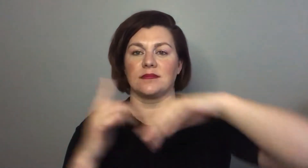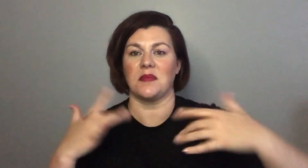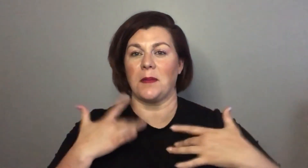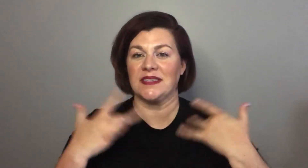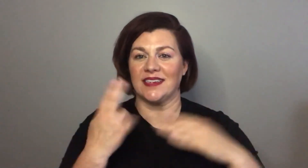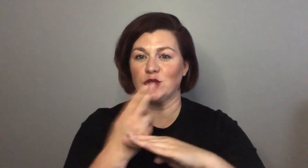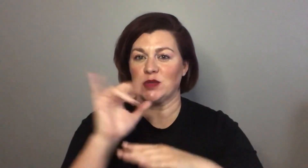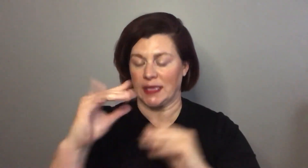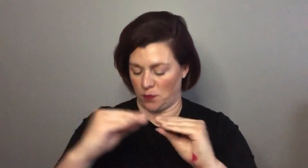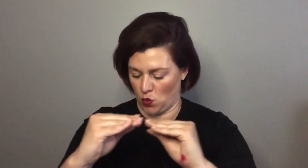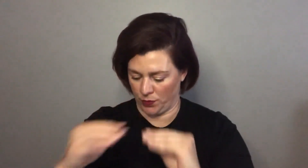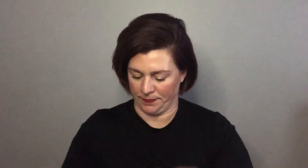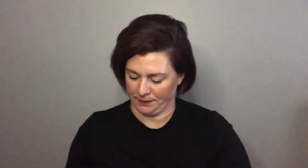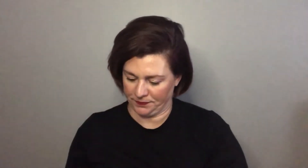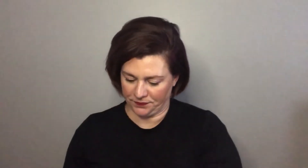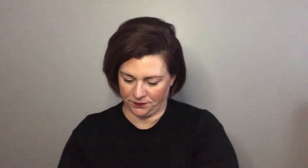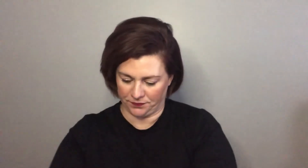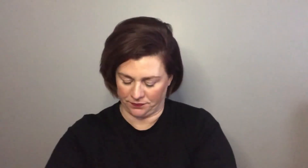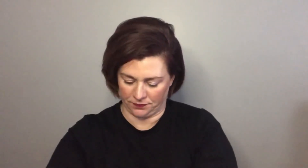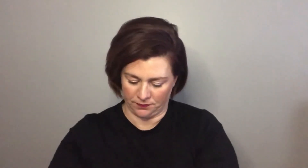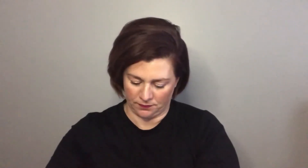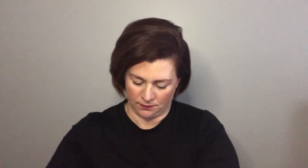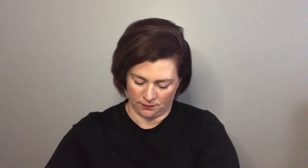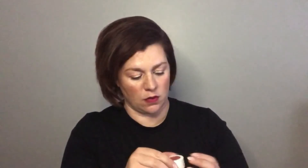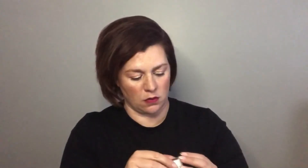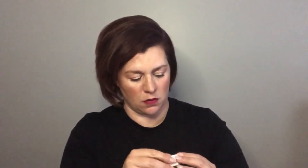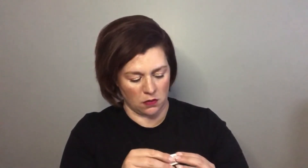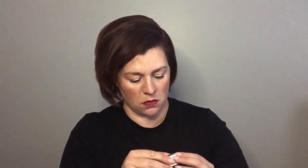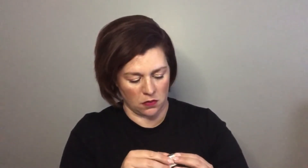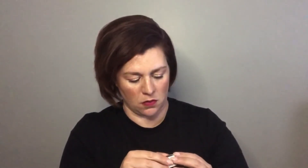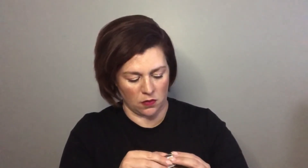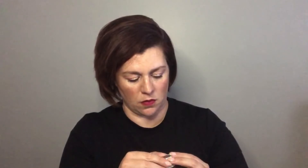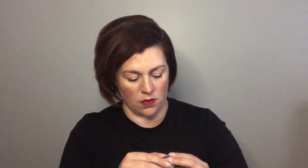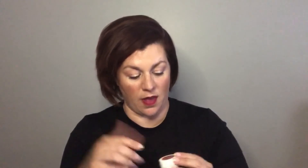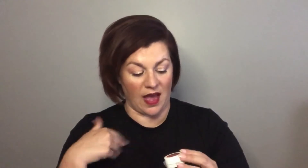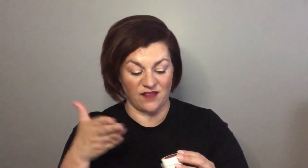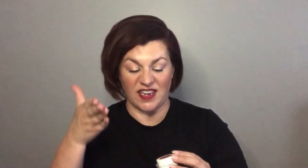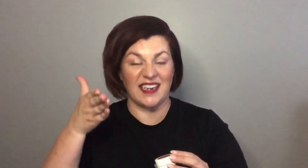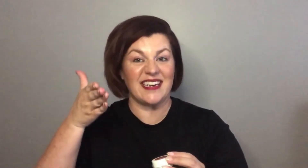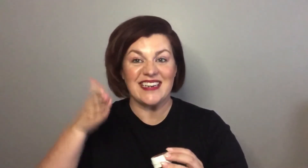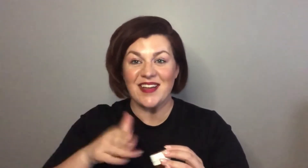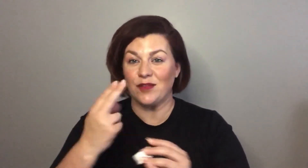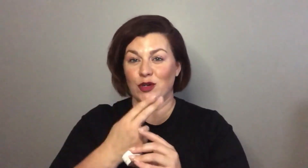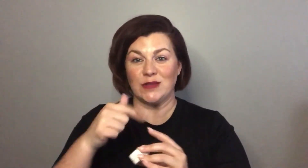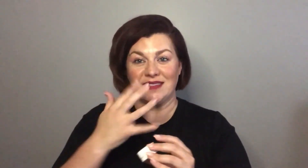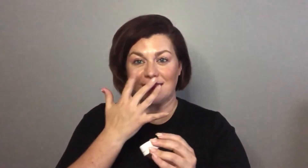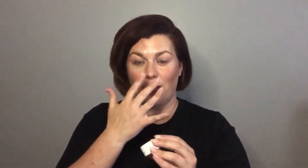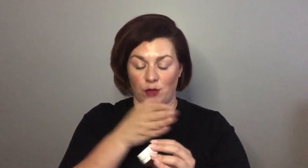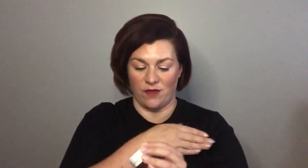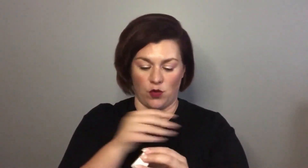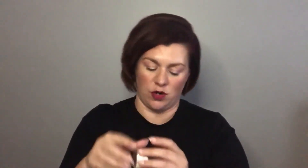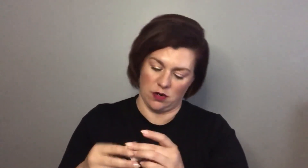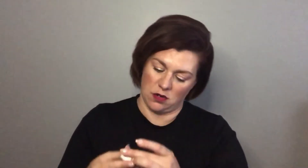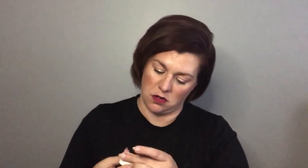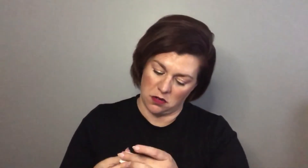oh I cannot wait to use that more okay now this one I have never used